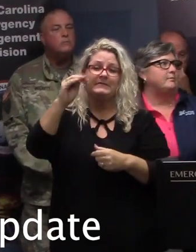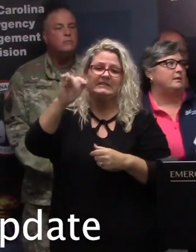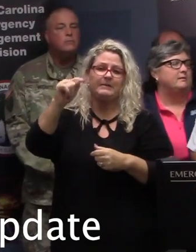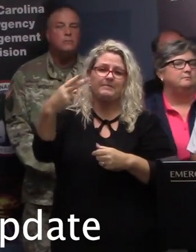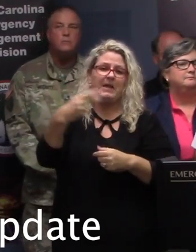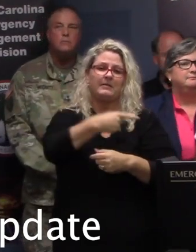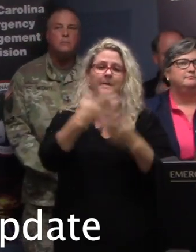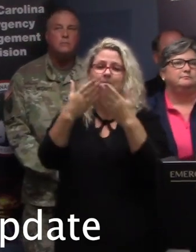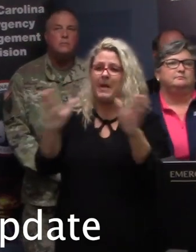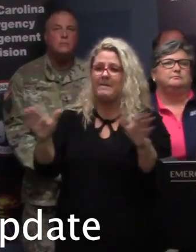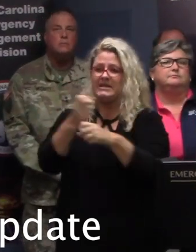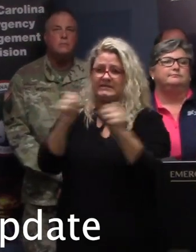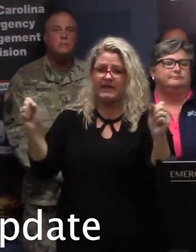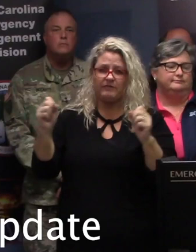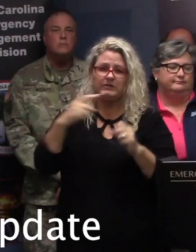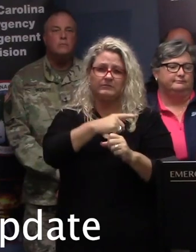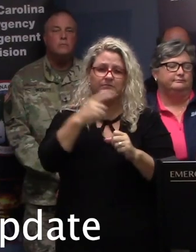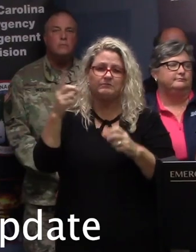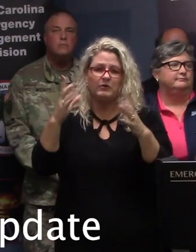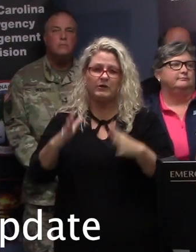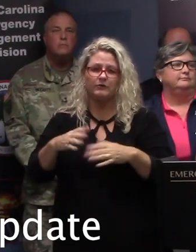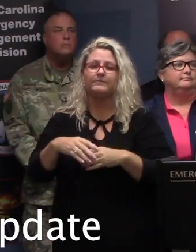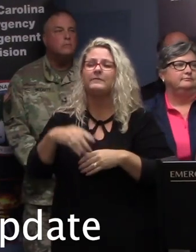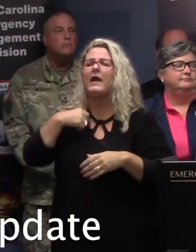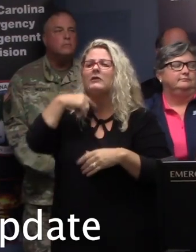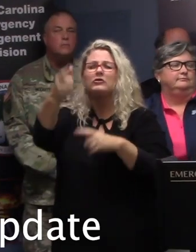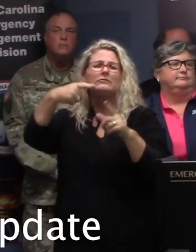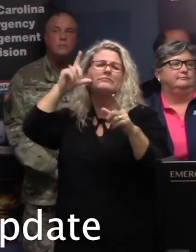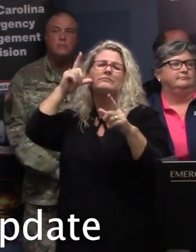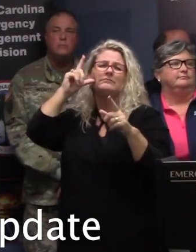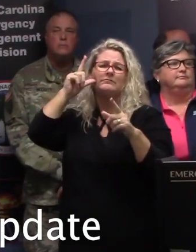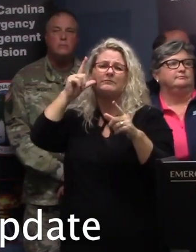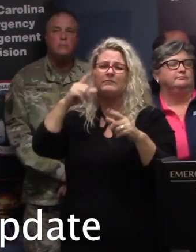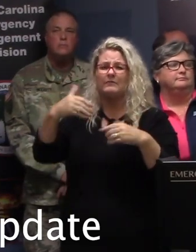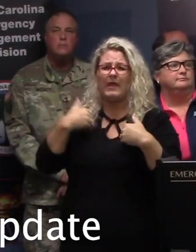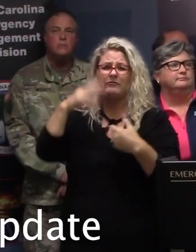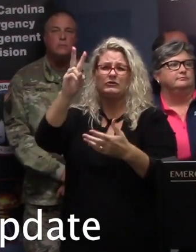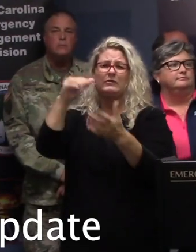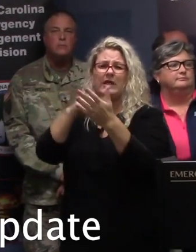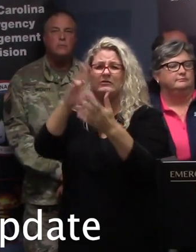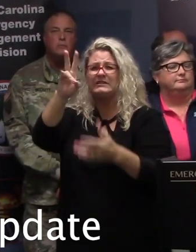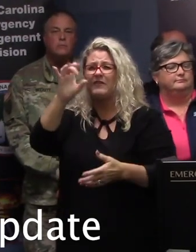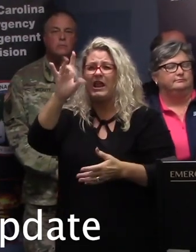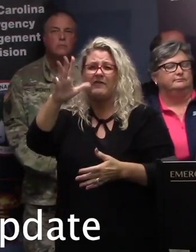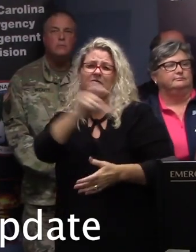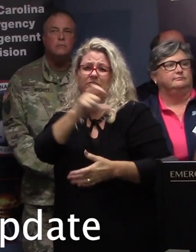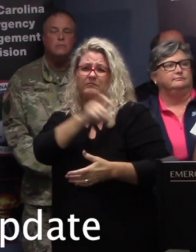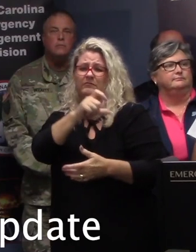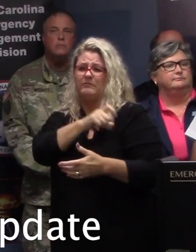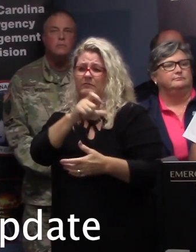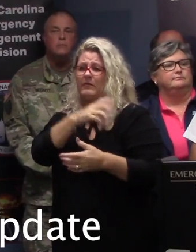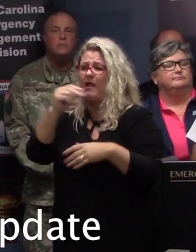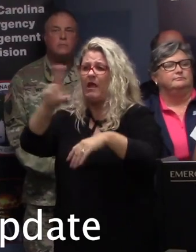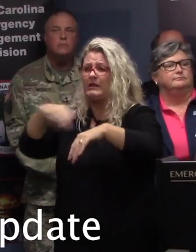Thank you, Governor. As I stated earlier, the Department of Public Safety has 2,785 law enforcement and National Guard